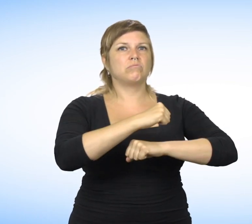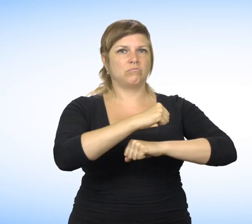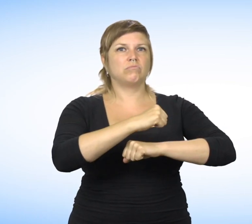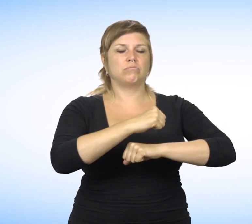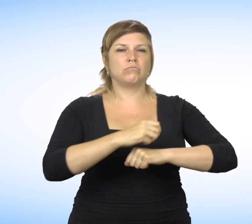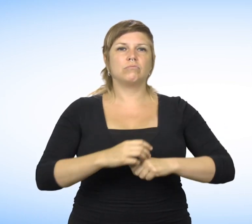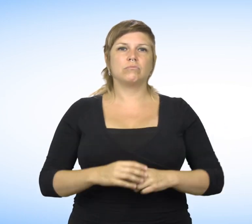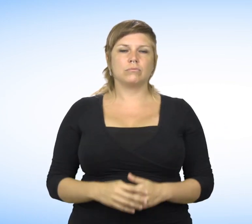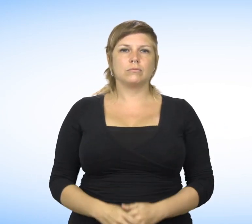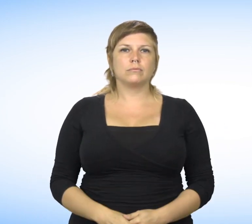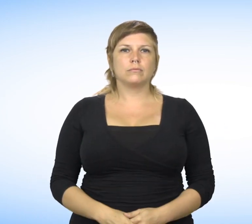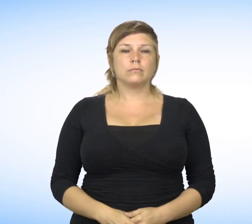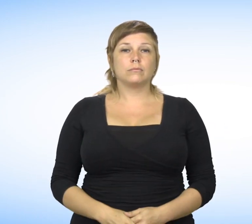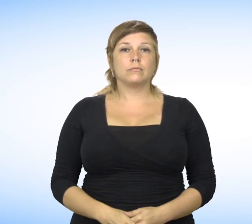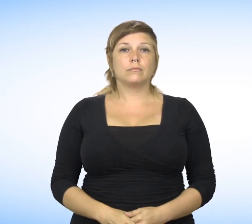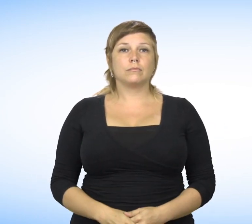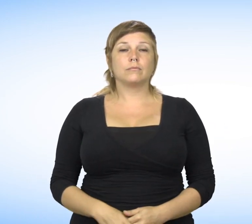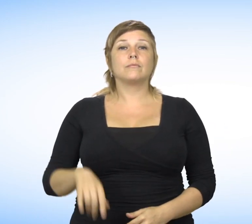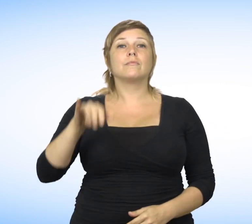Act, which is a violation of rights.